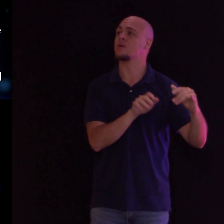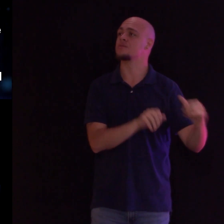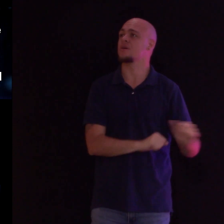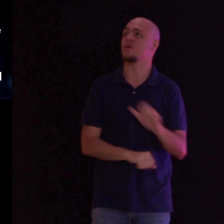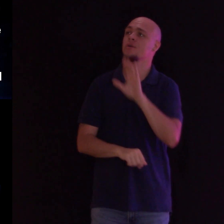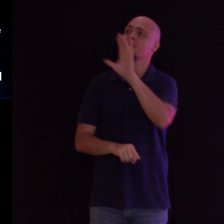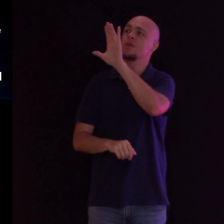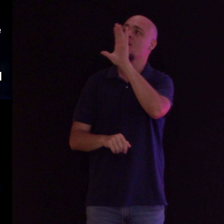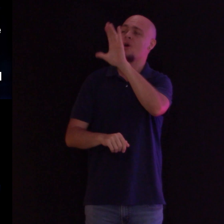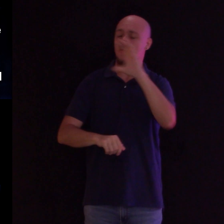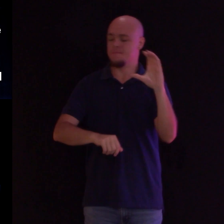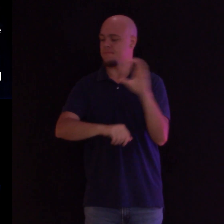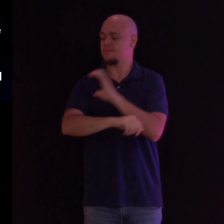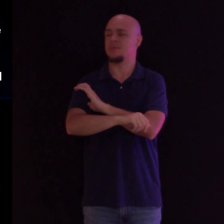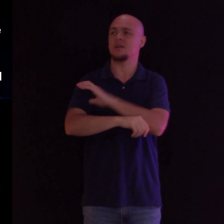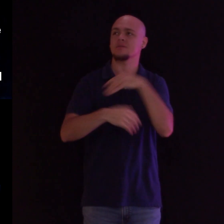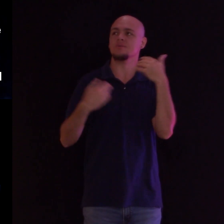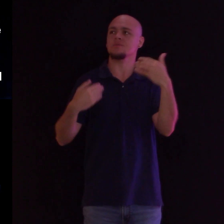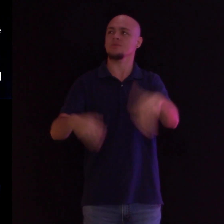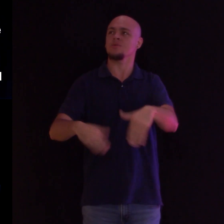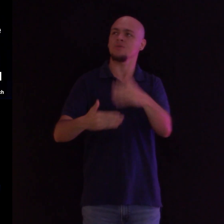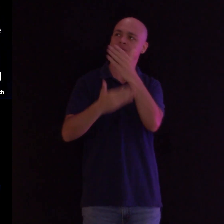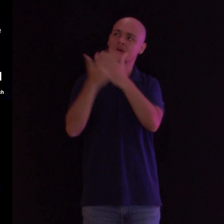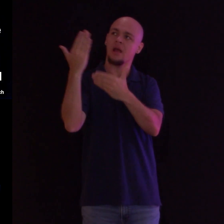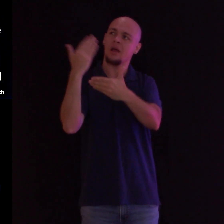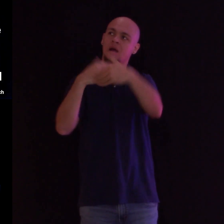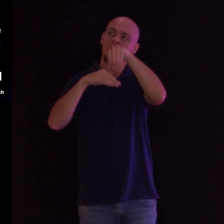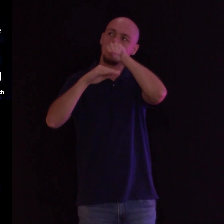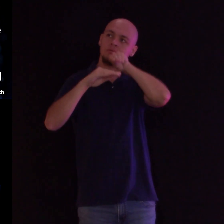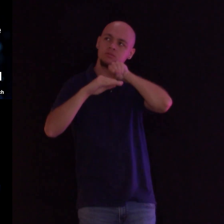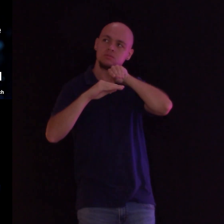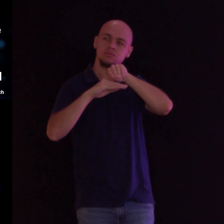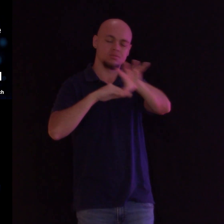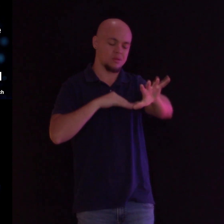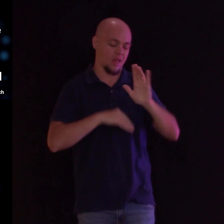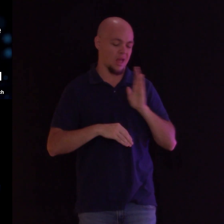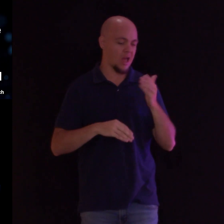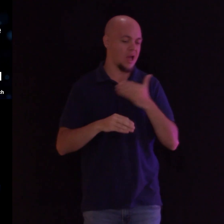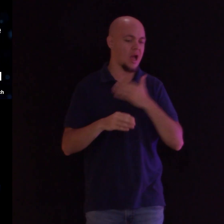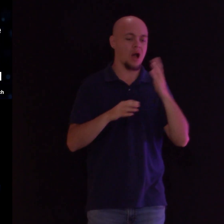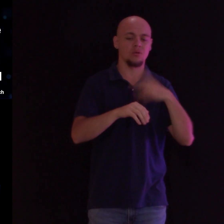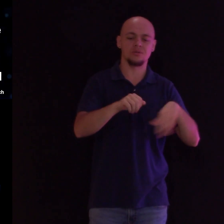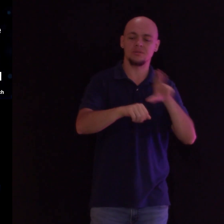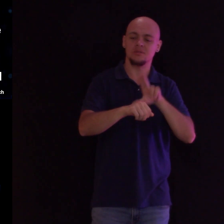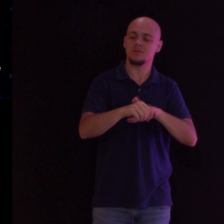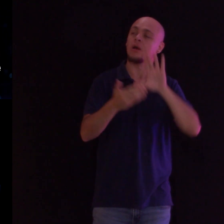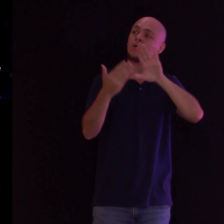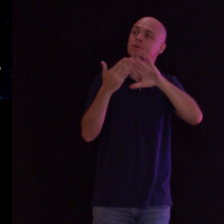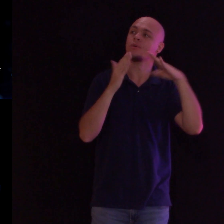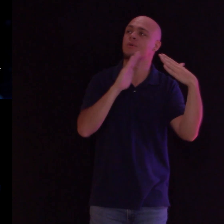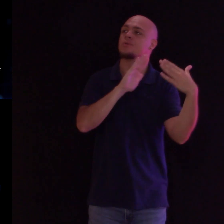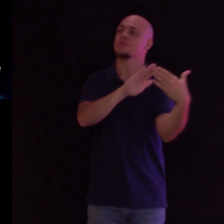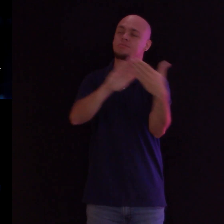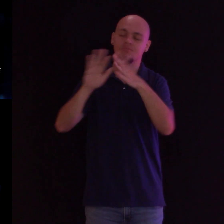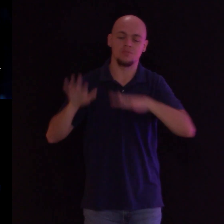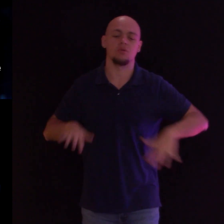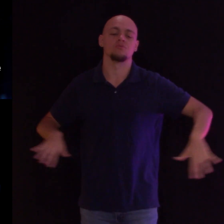your mighty hand, heal our streets and lands Set your